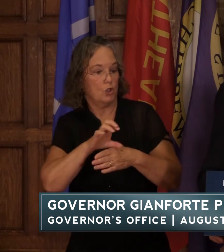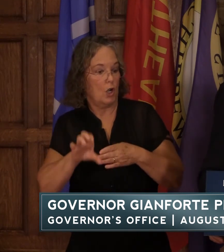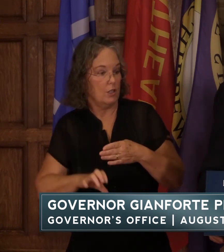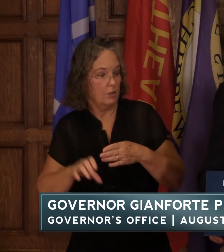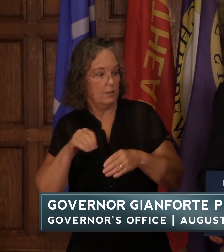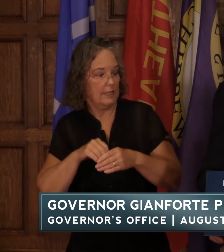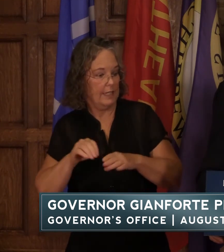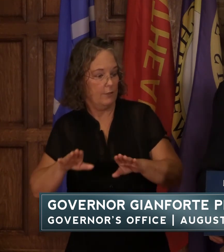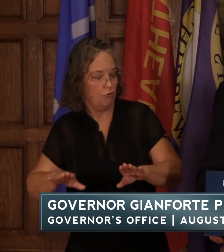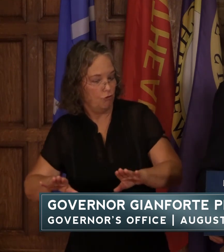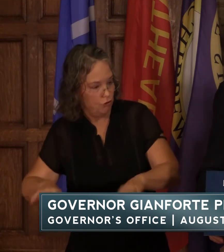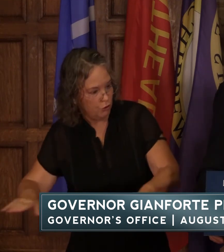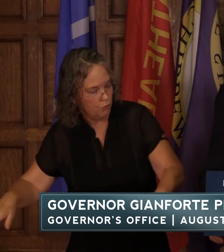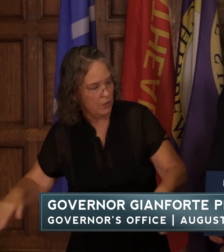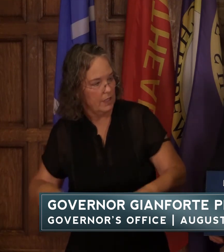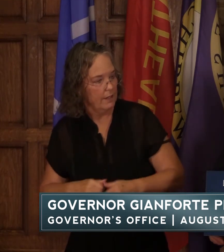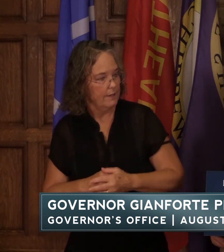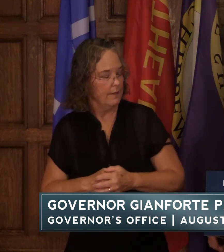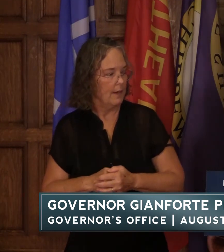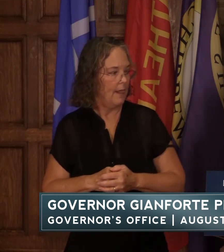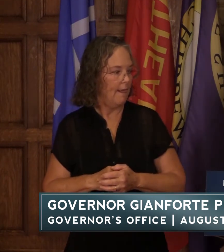helpful to parents trying to make these decisions